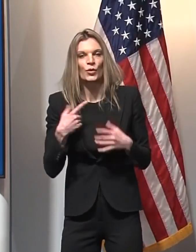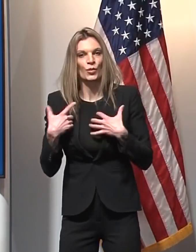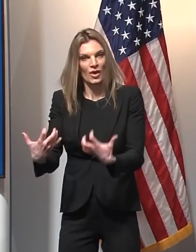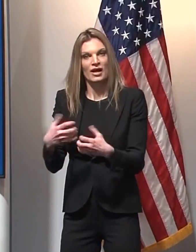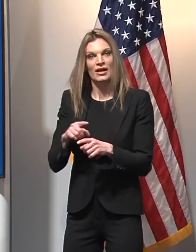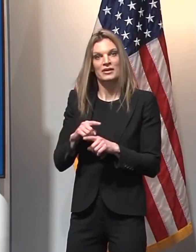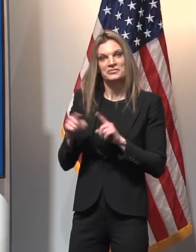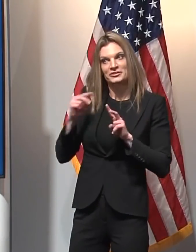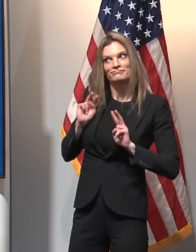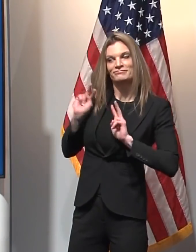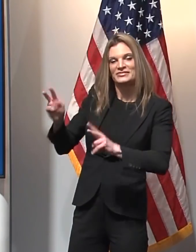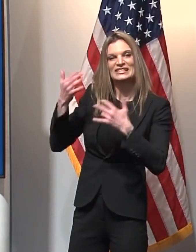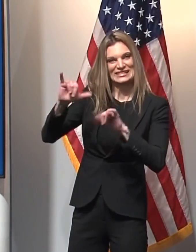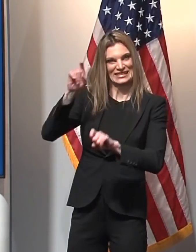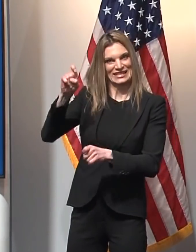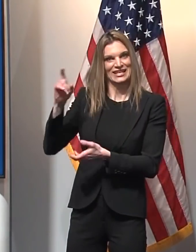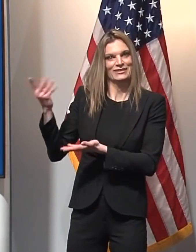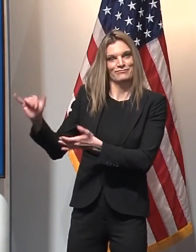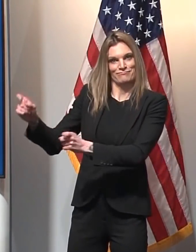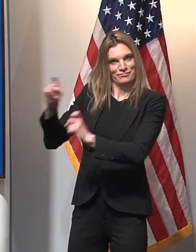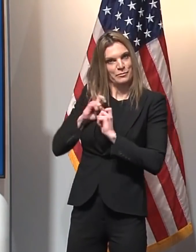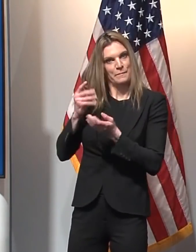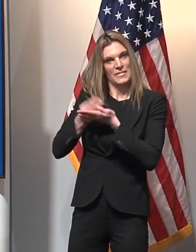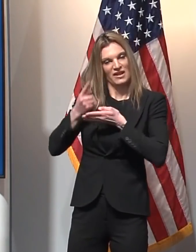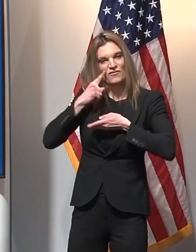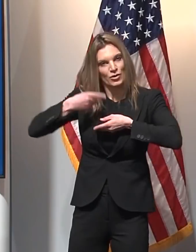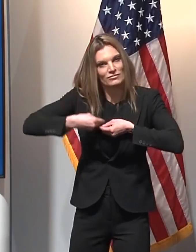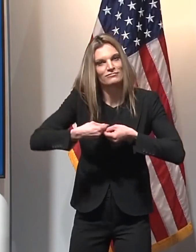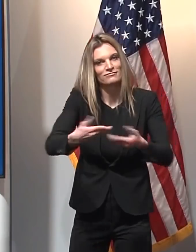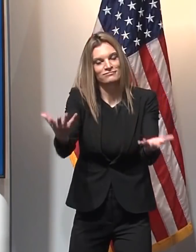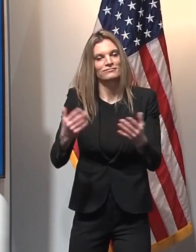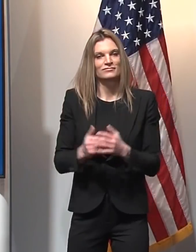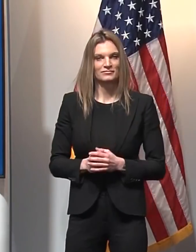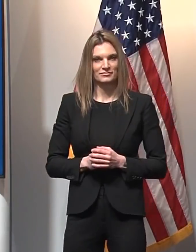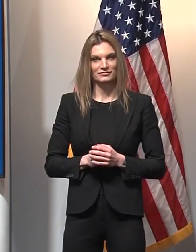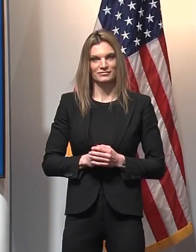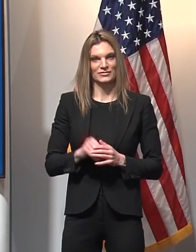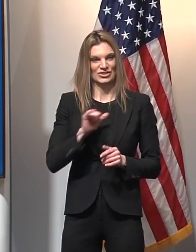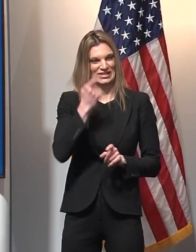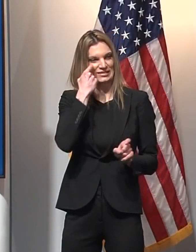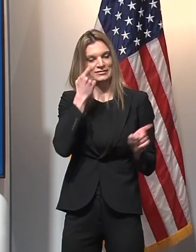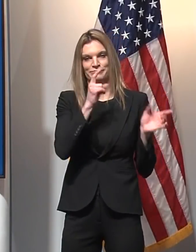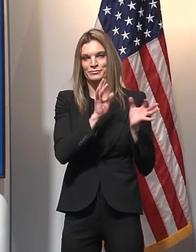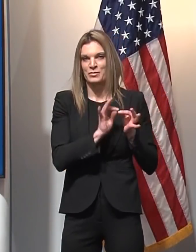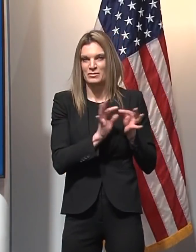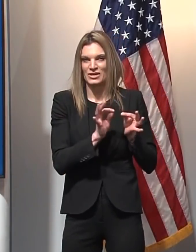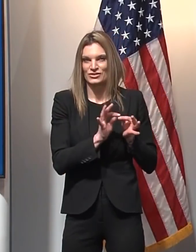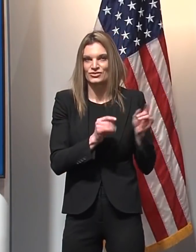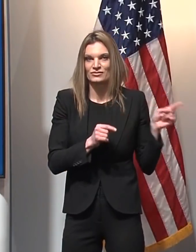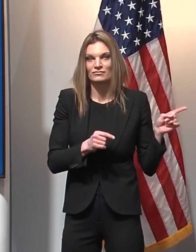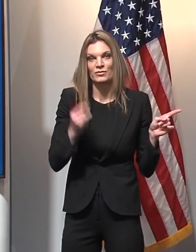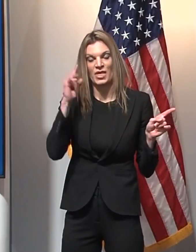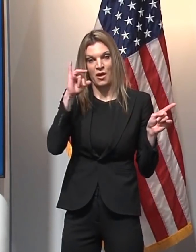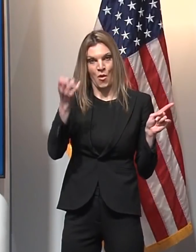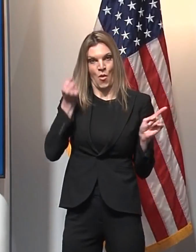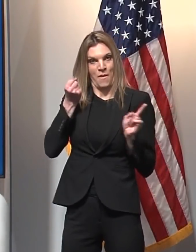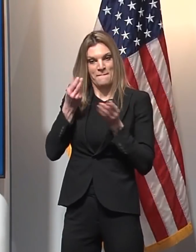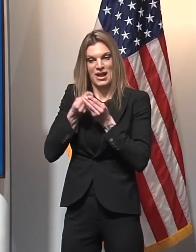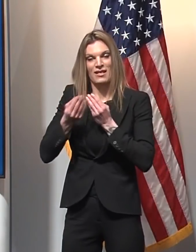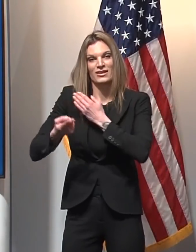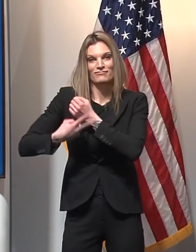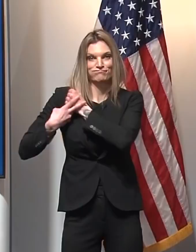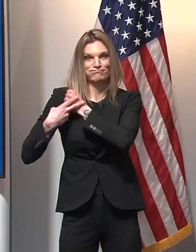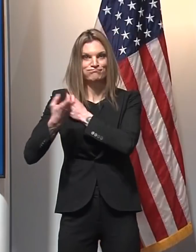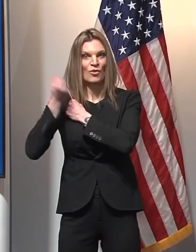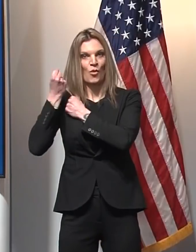We just need to get these resources deployed because, as the superintendent mentioned, withholding dollars that could